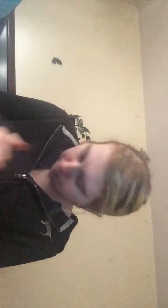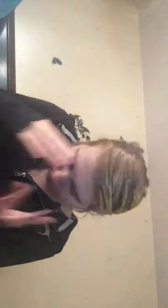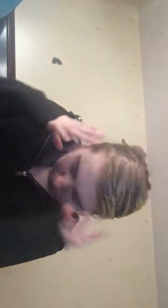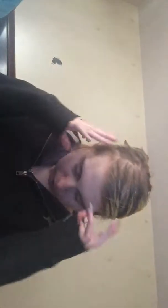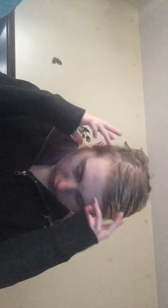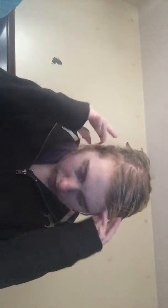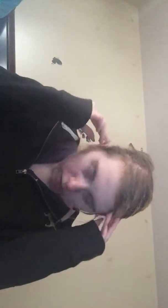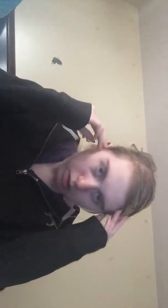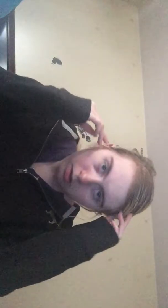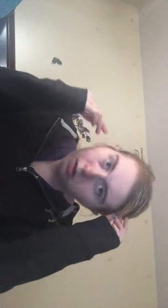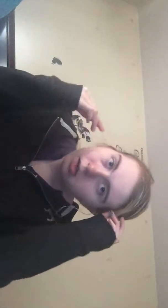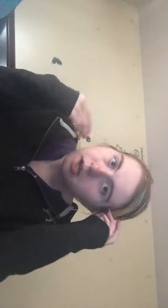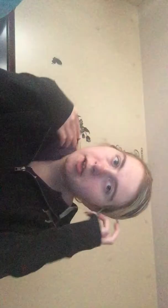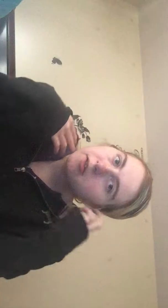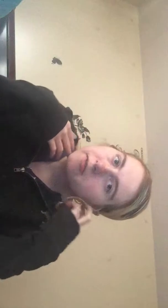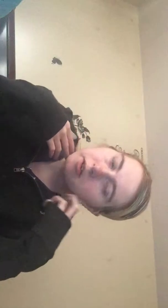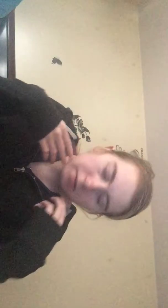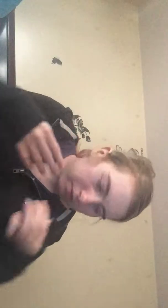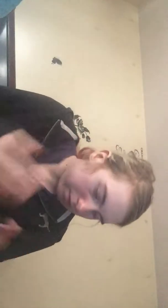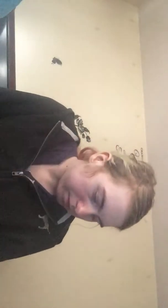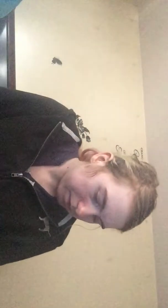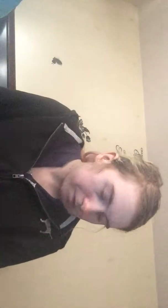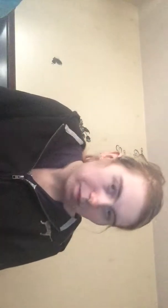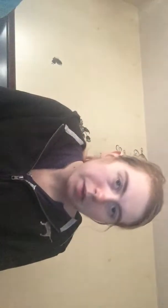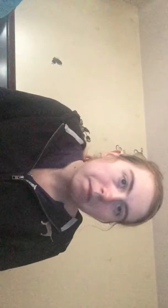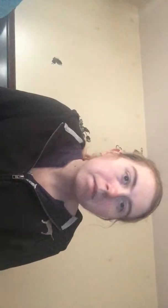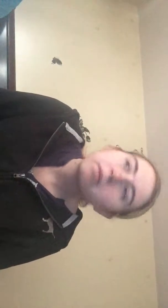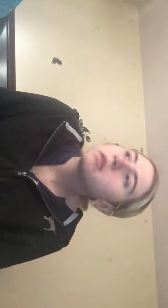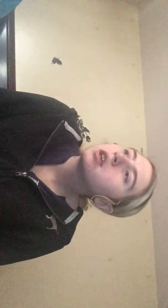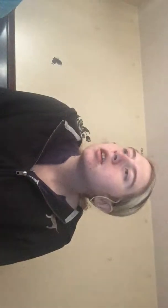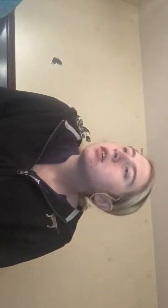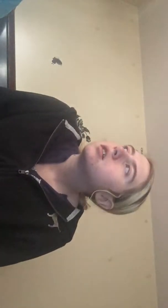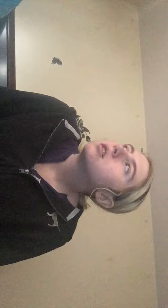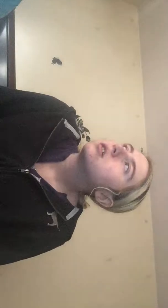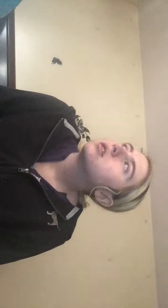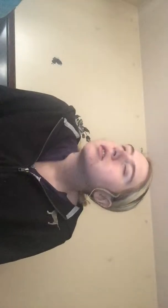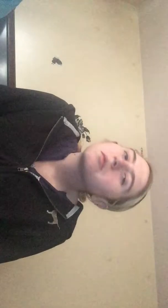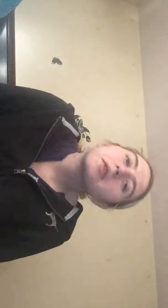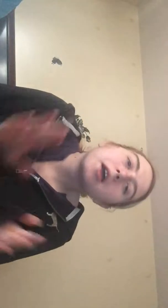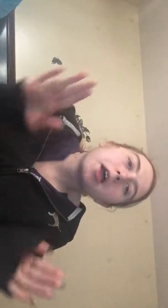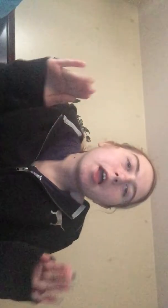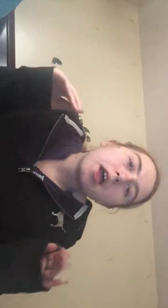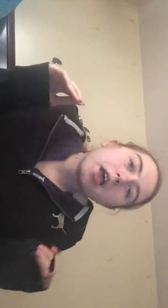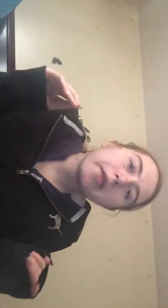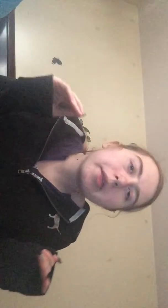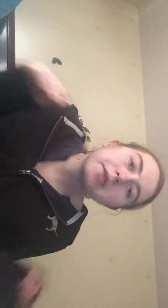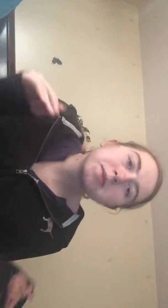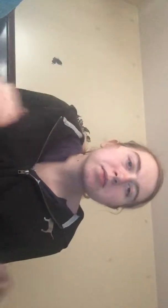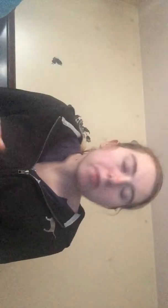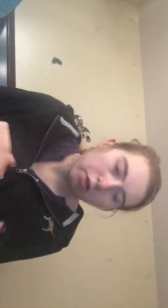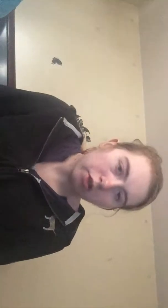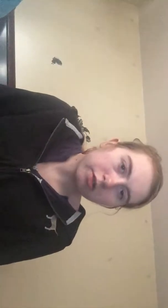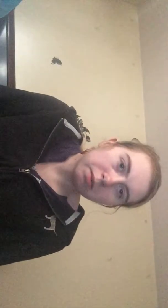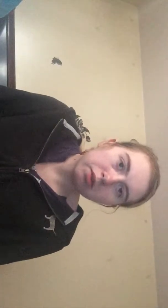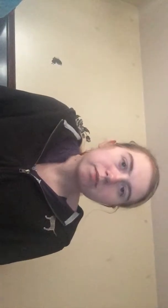I've um when I this was a long time ago